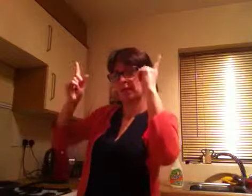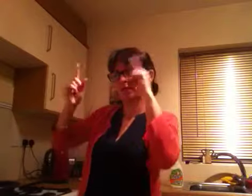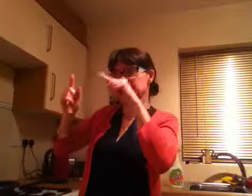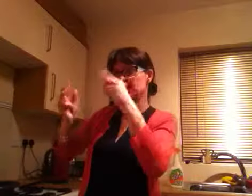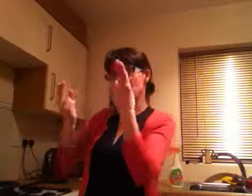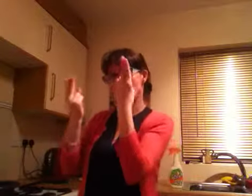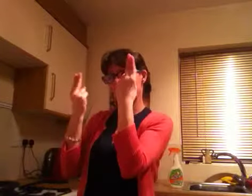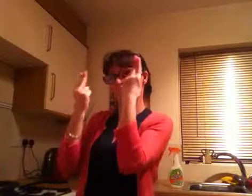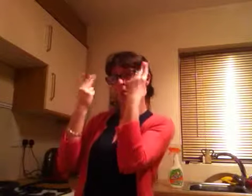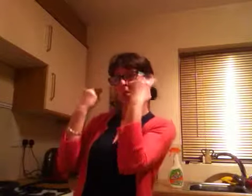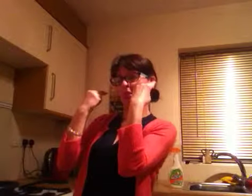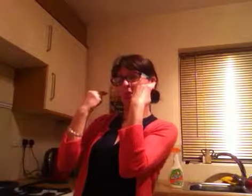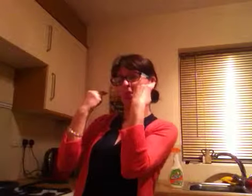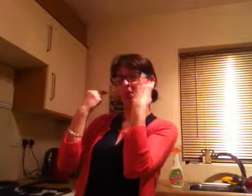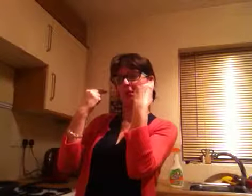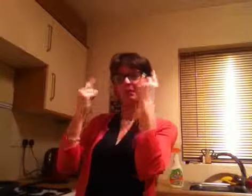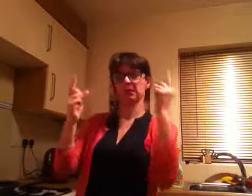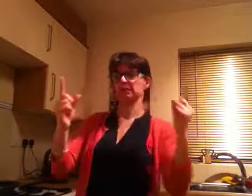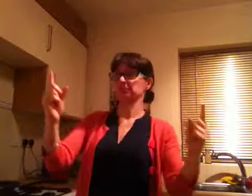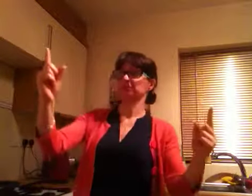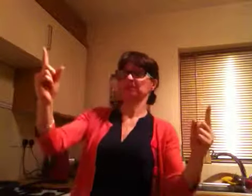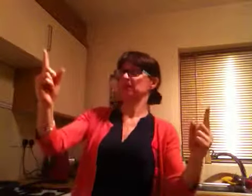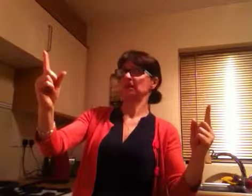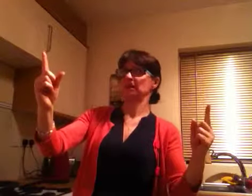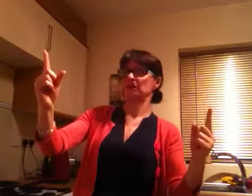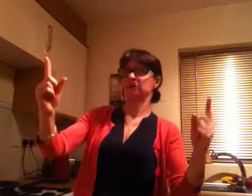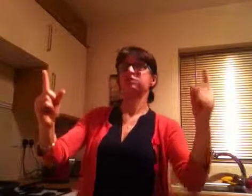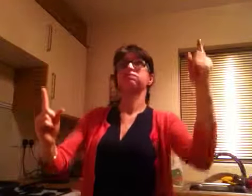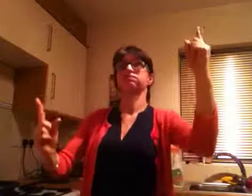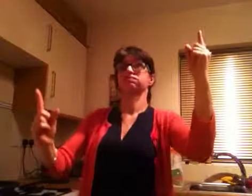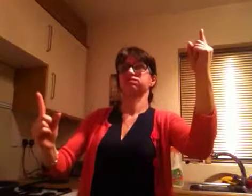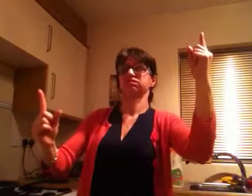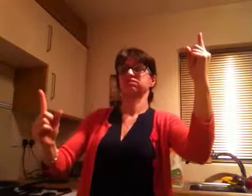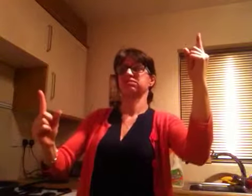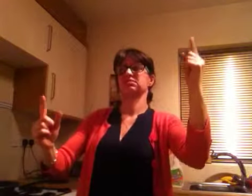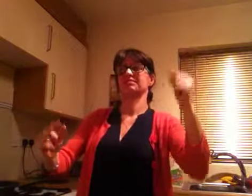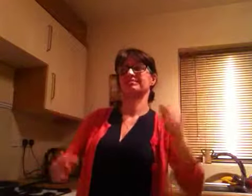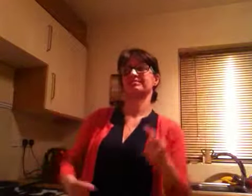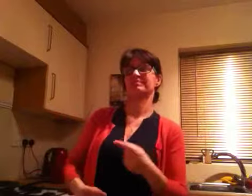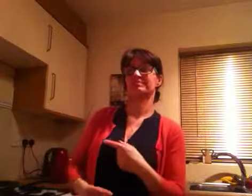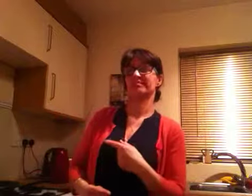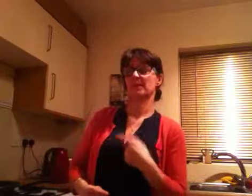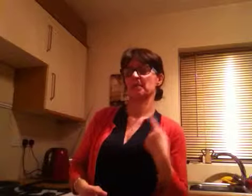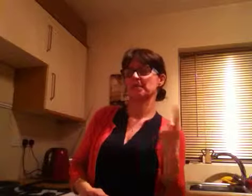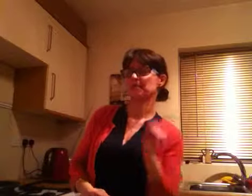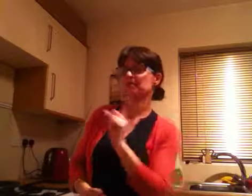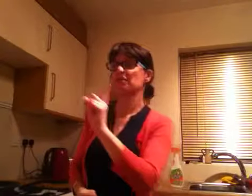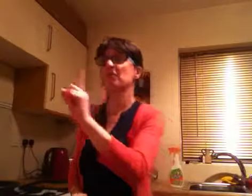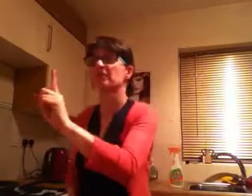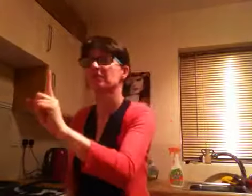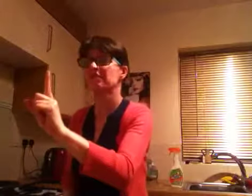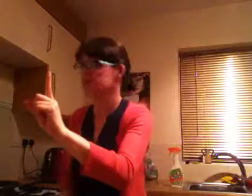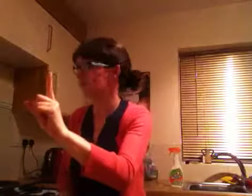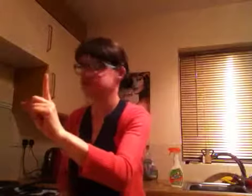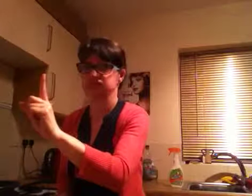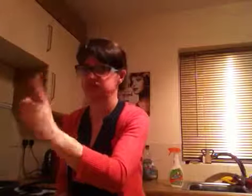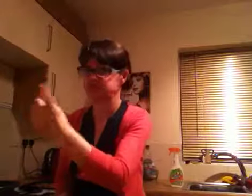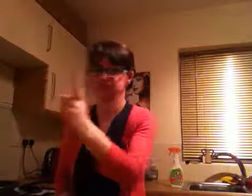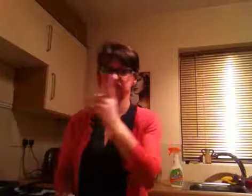I will not be among the audience. The whole thing is a little too painfully close to home.